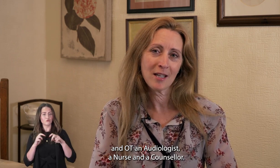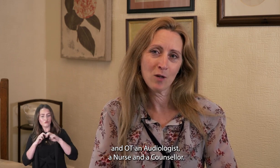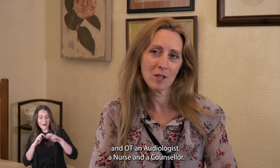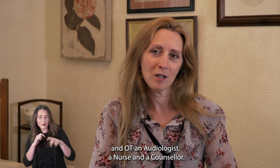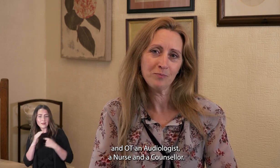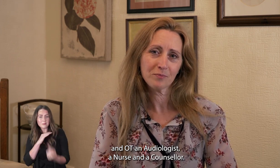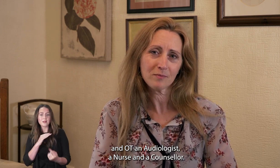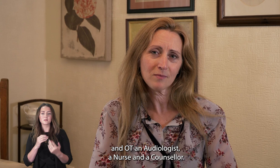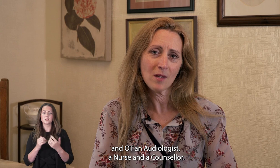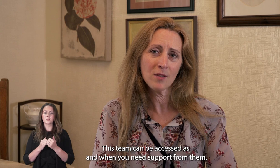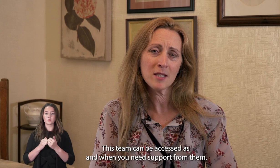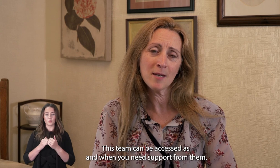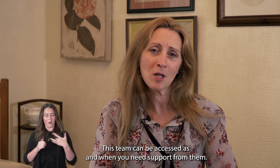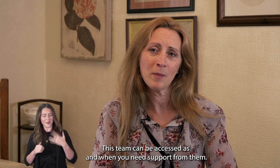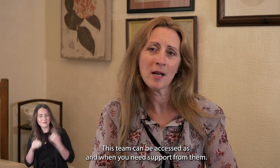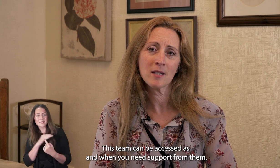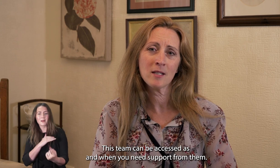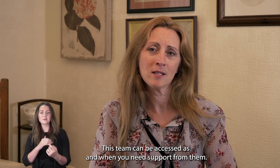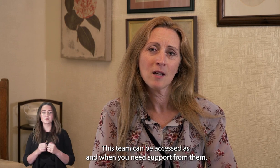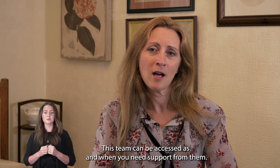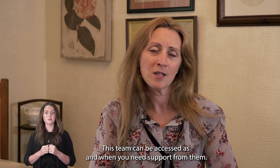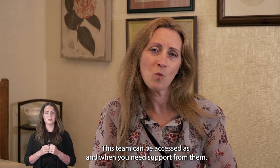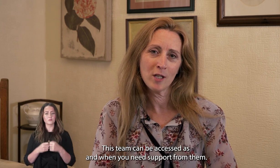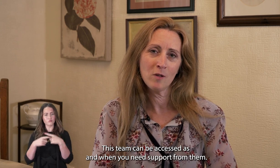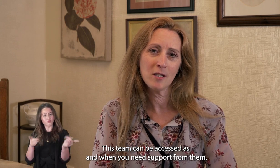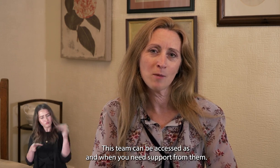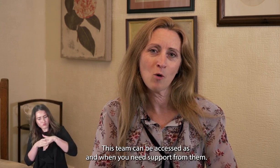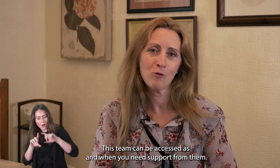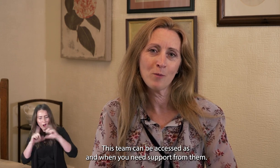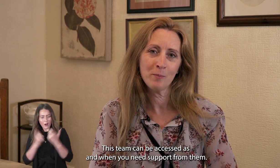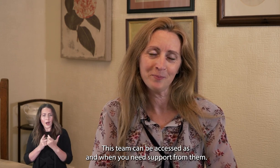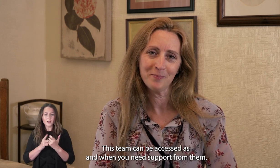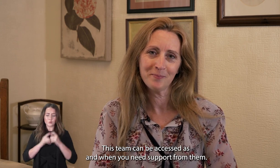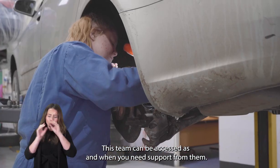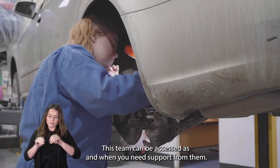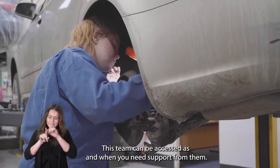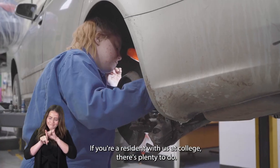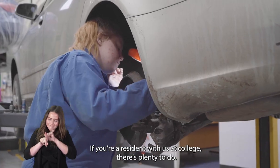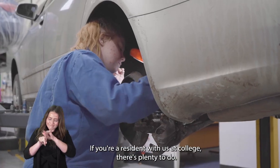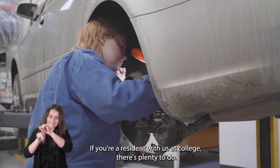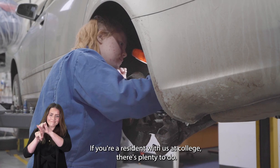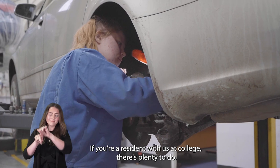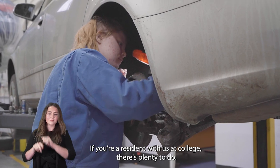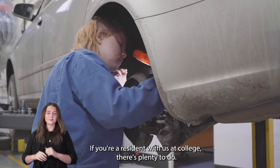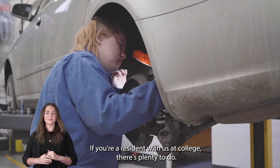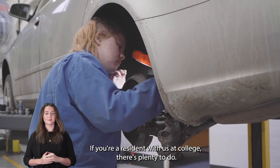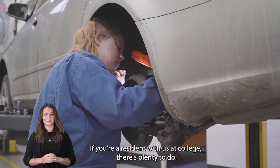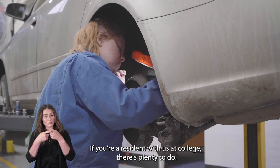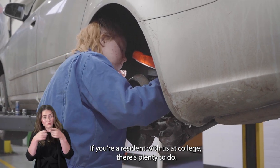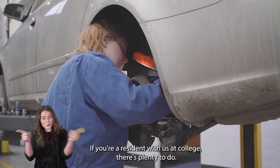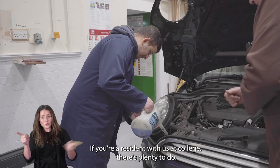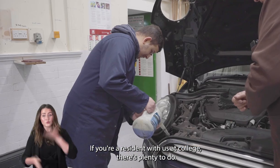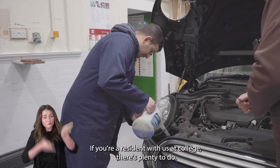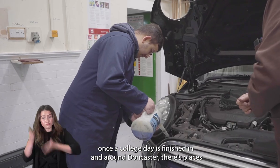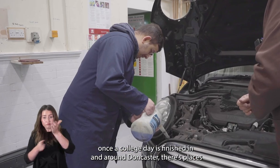and a counsellor. This team can be accessed as and when you need support from them. If you're a resident with us at college